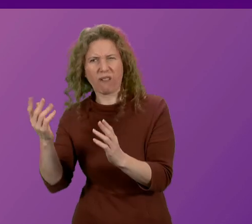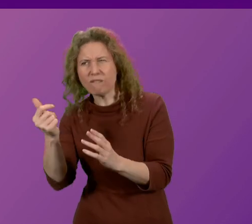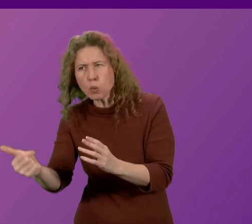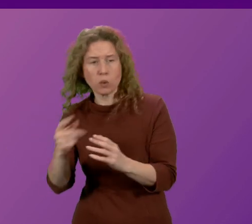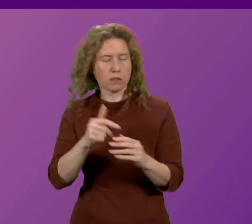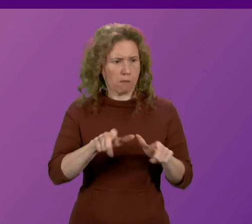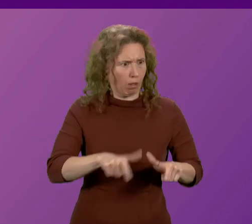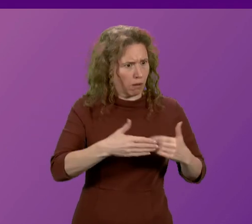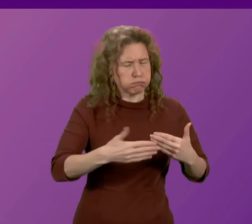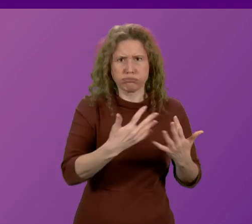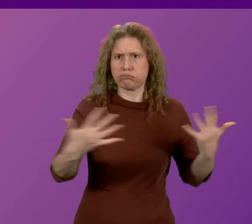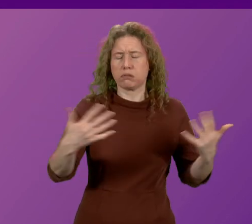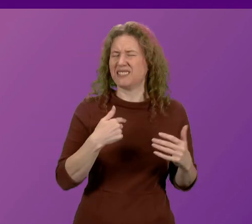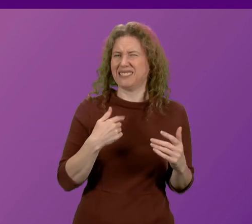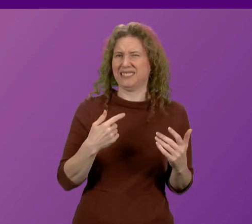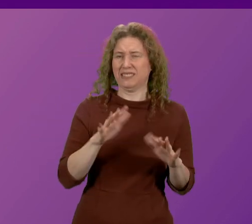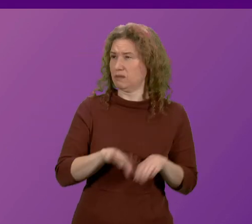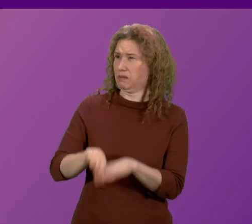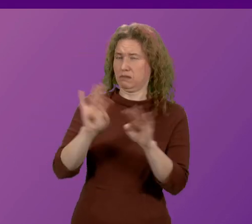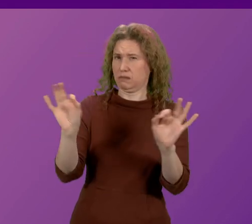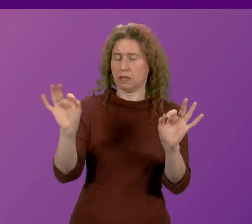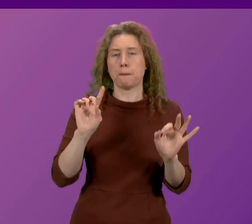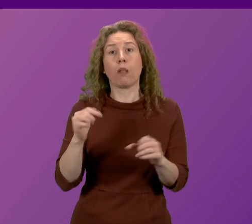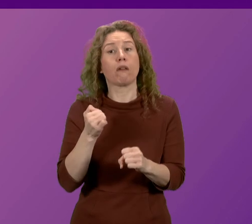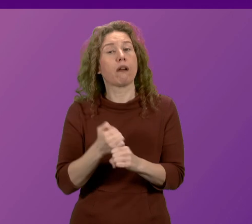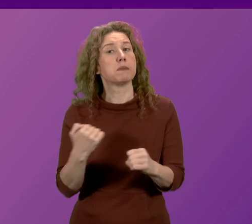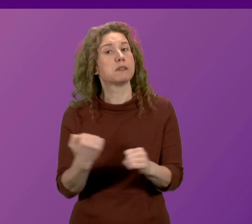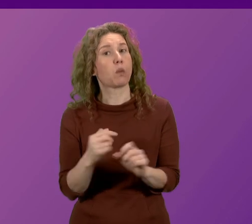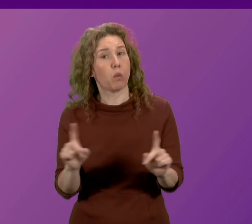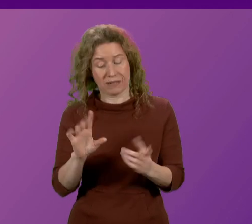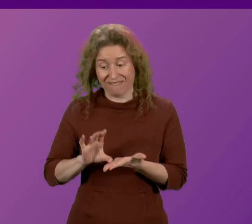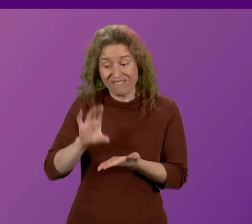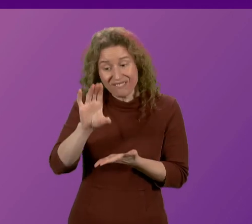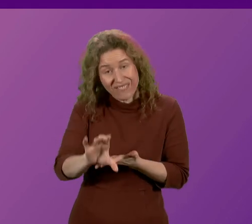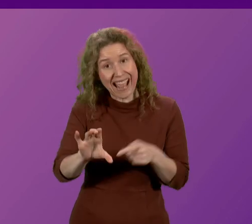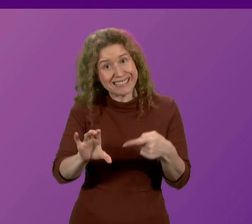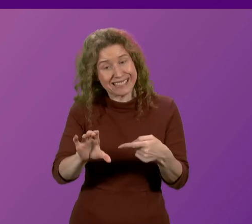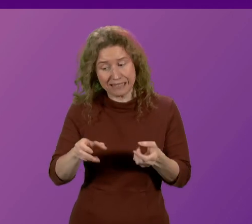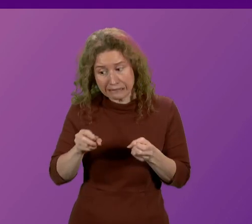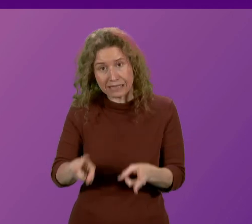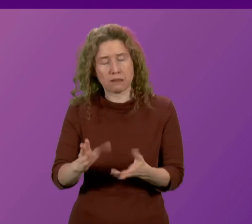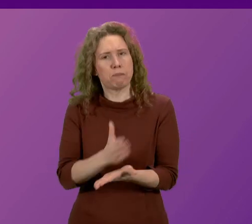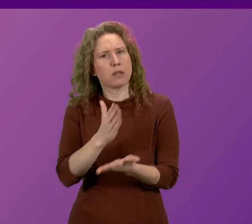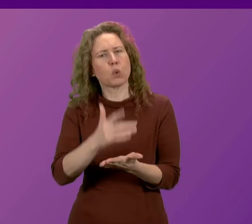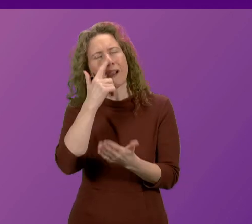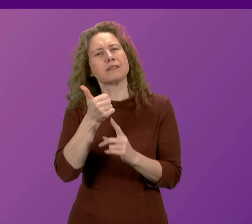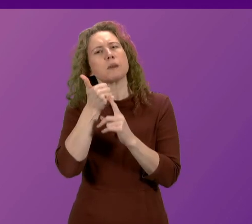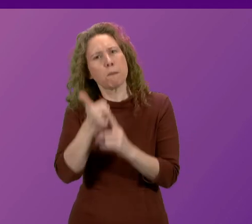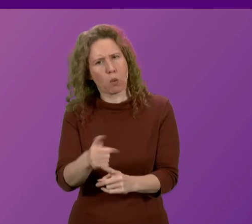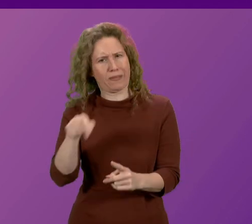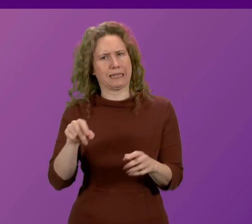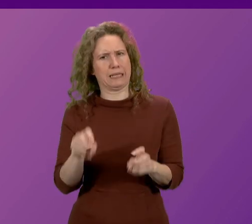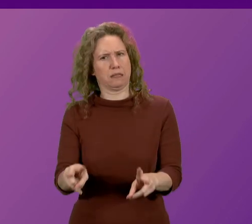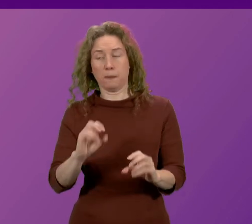partnerships around the country. But what the government has done is invest in the system to ensure that we can support the system